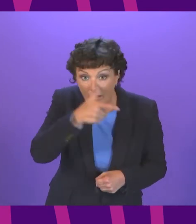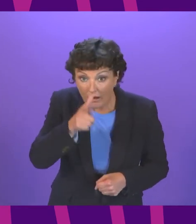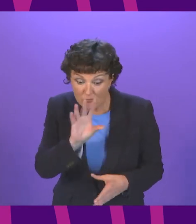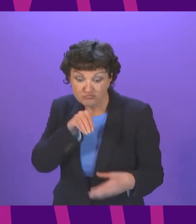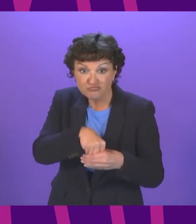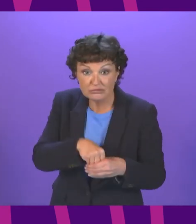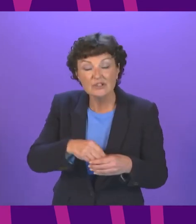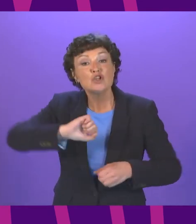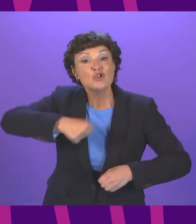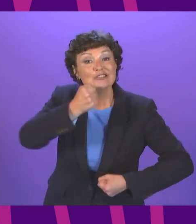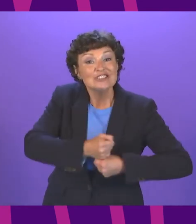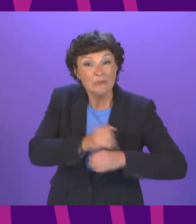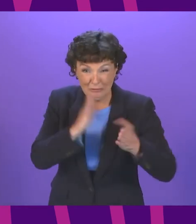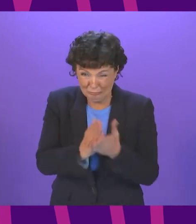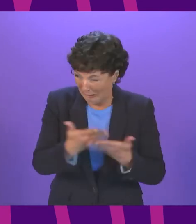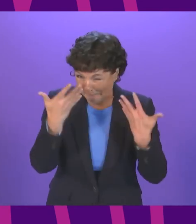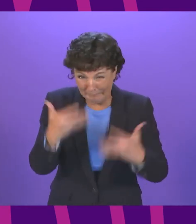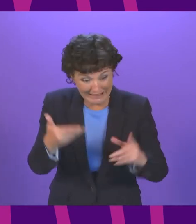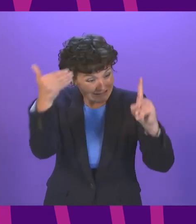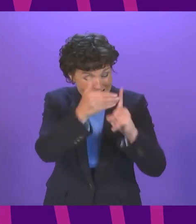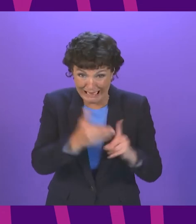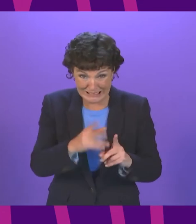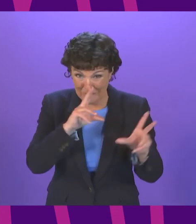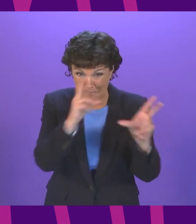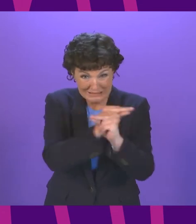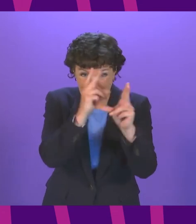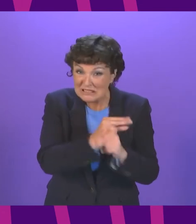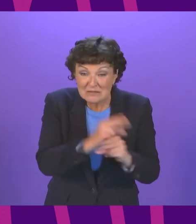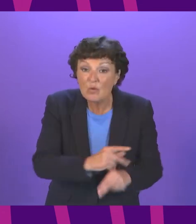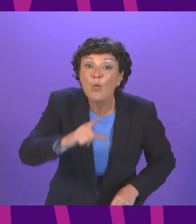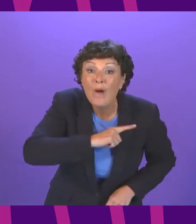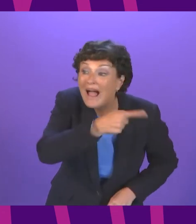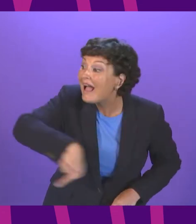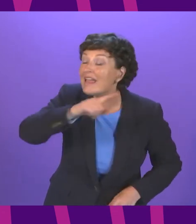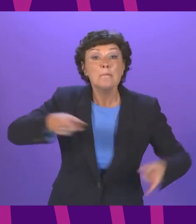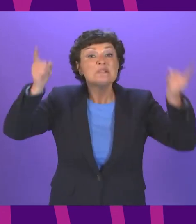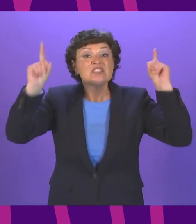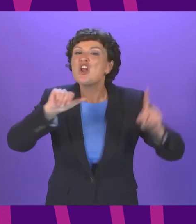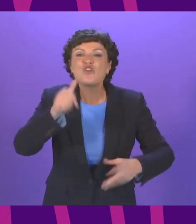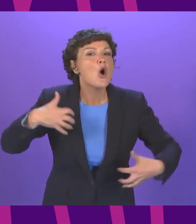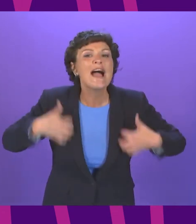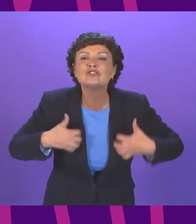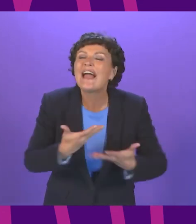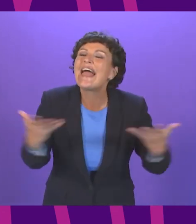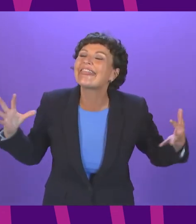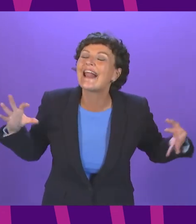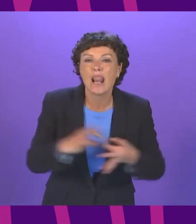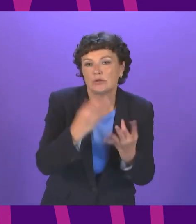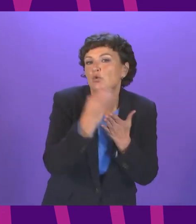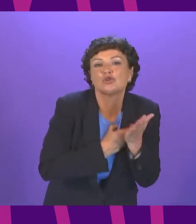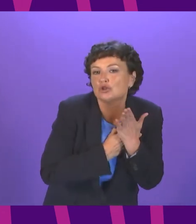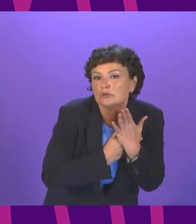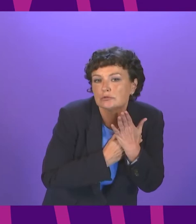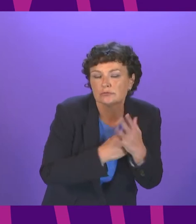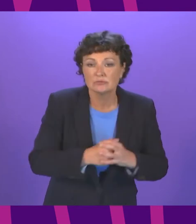missed its own emissions targets in large part due to ministerial disinterest for anything unconnected to the constitution you would hope that